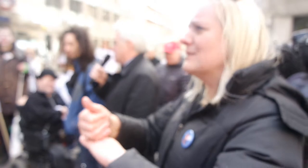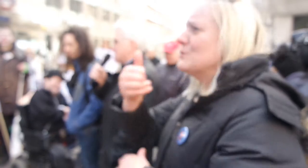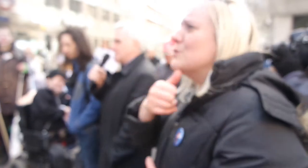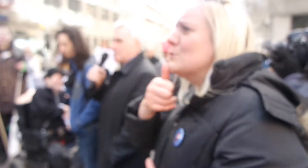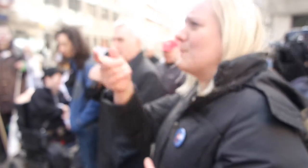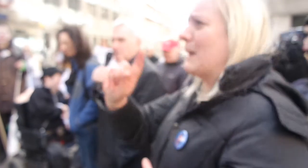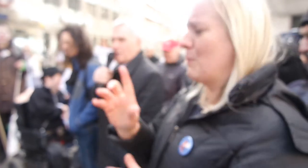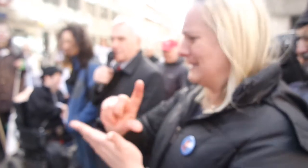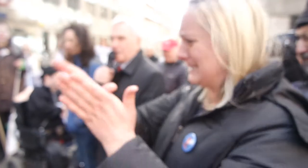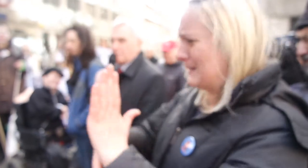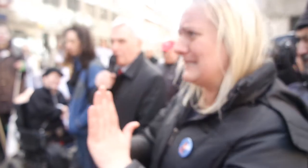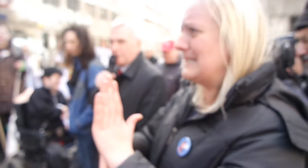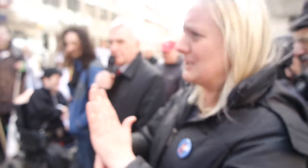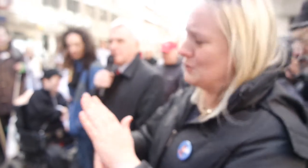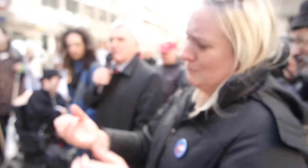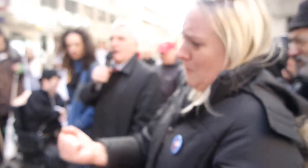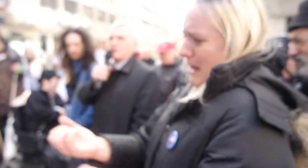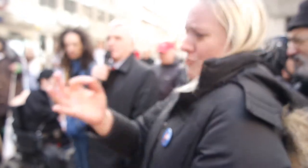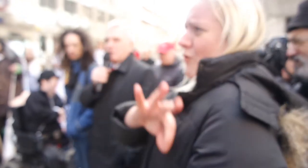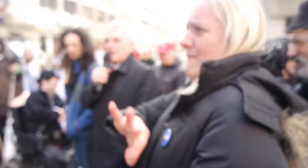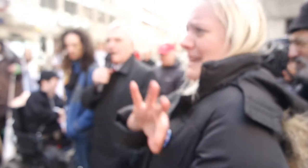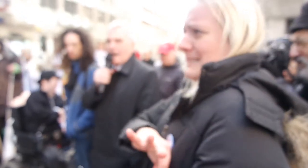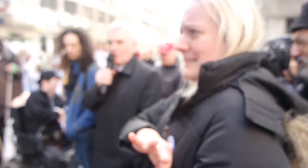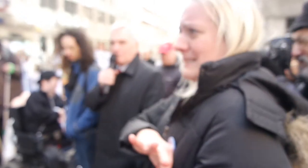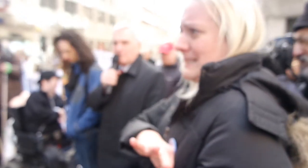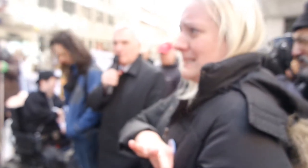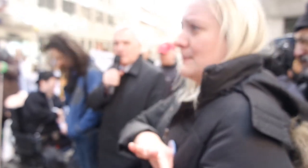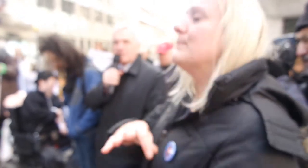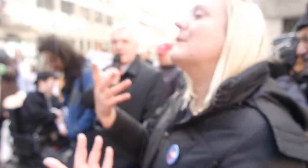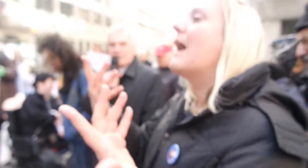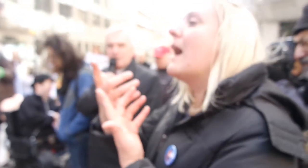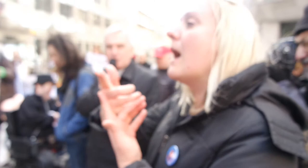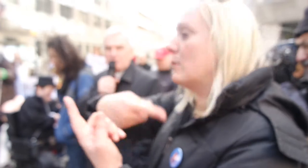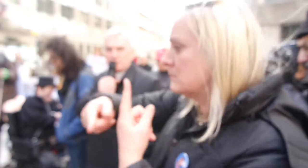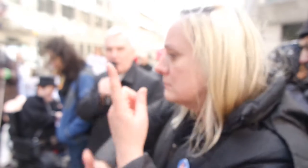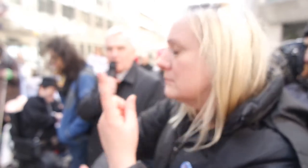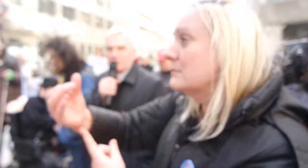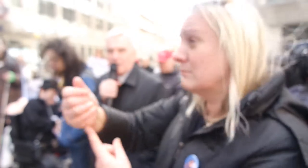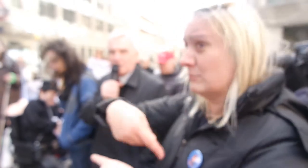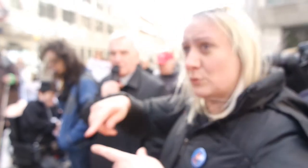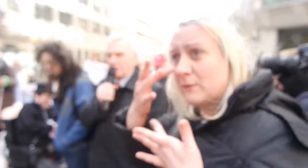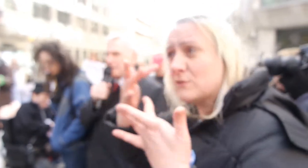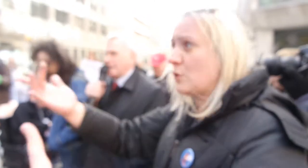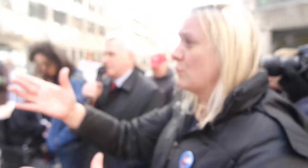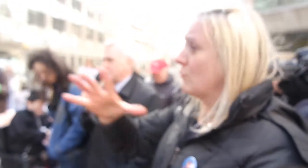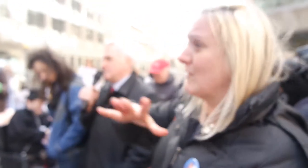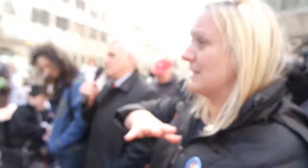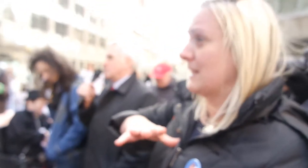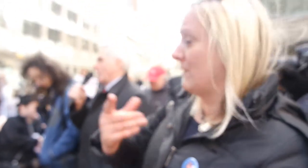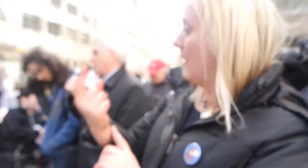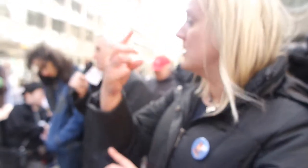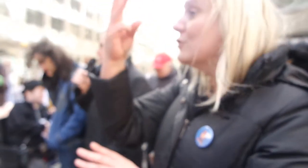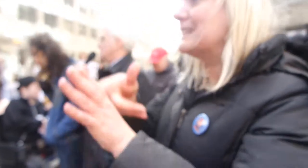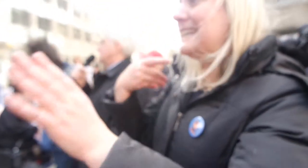disabilities to maximise their profits. And we do it how? Exactly as you've shown over the last three years.